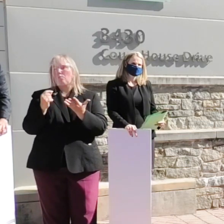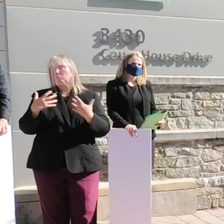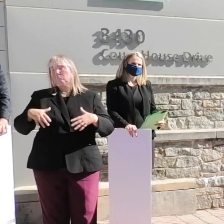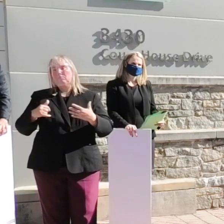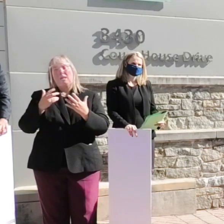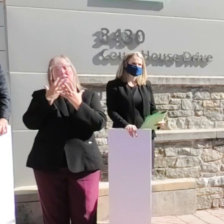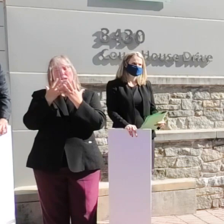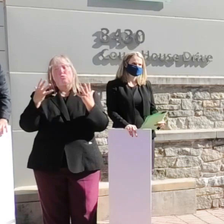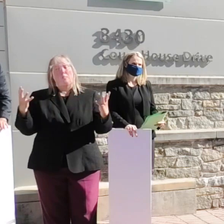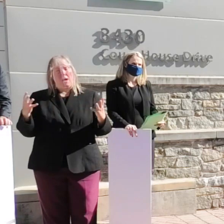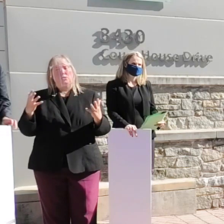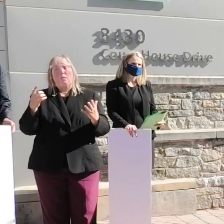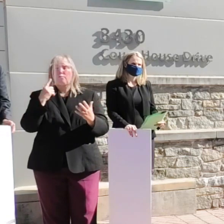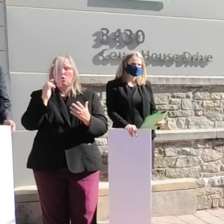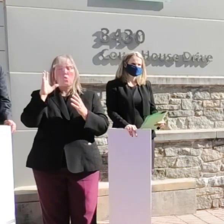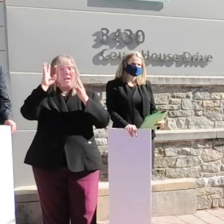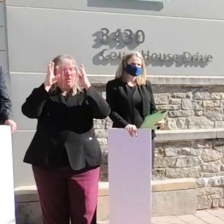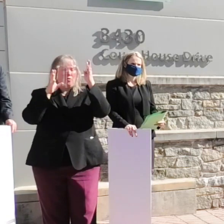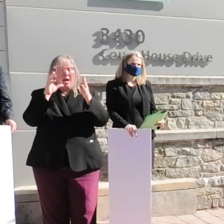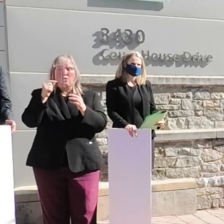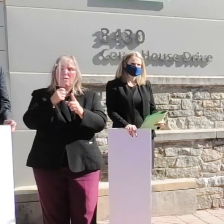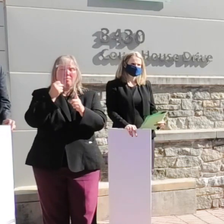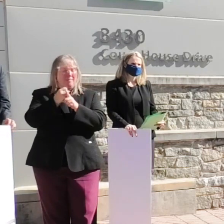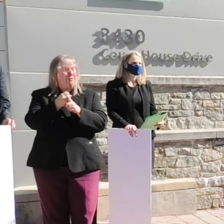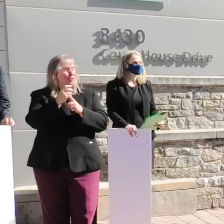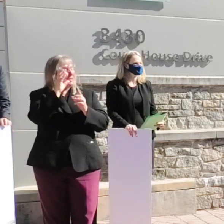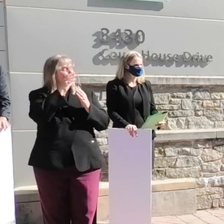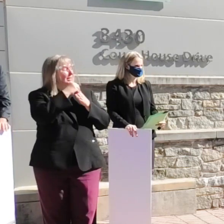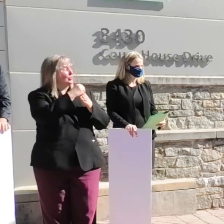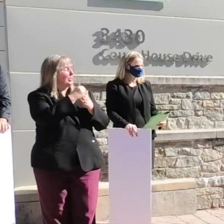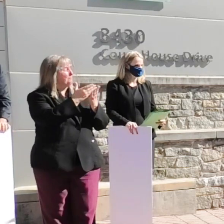so much for your innovation and your impactful leadership